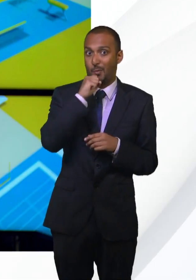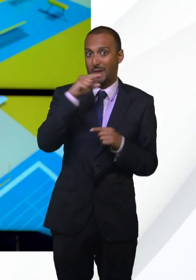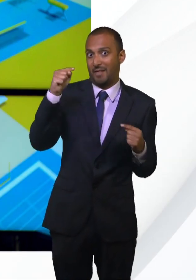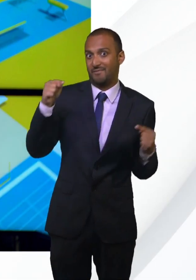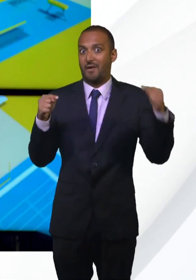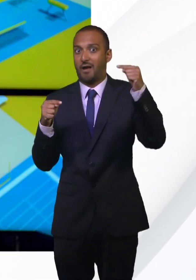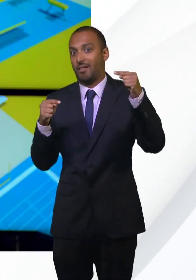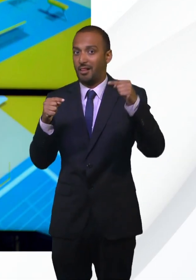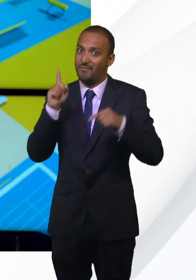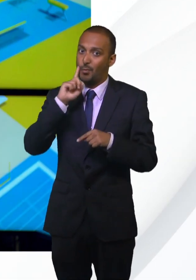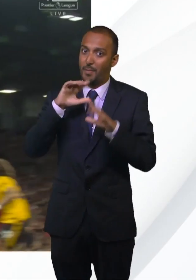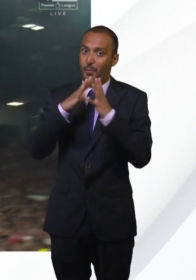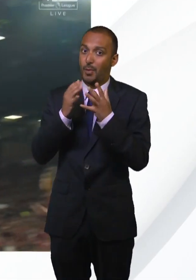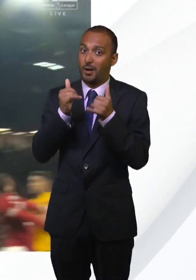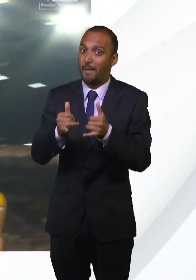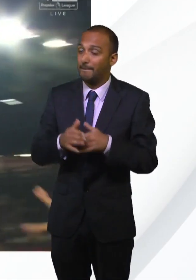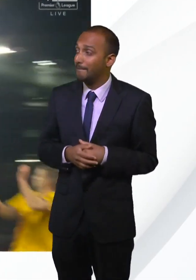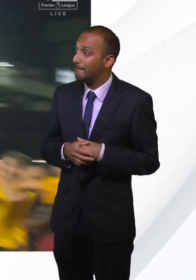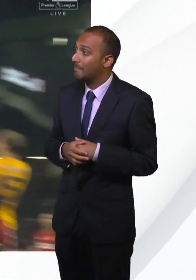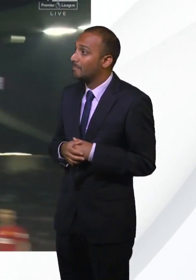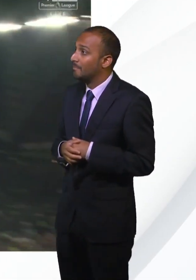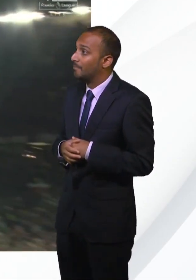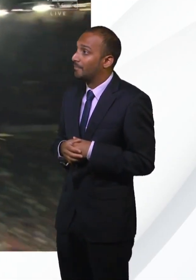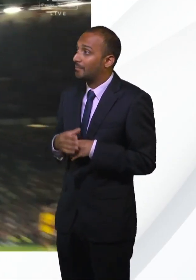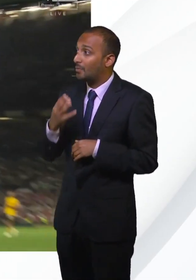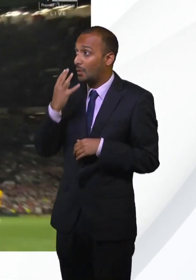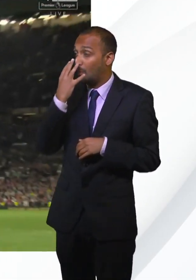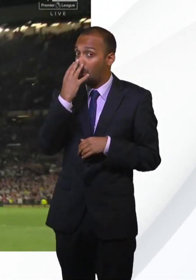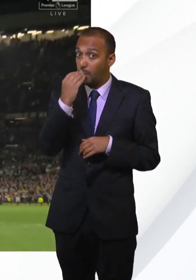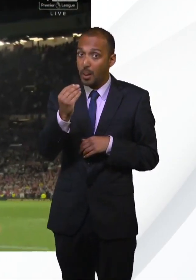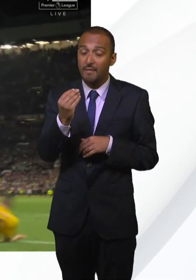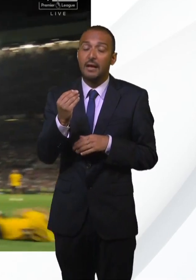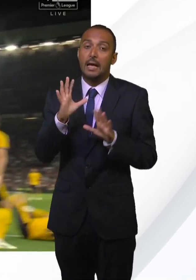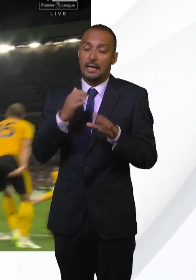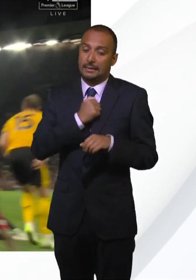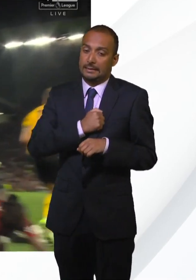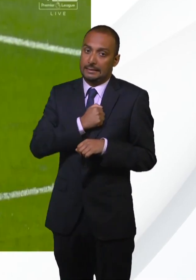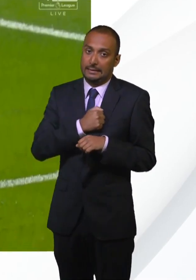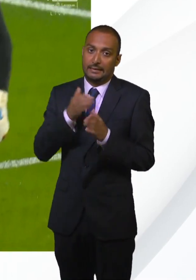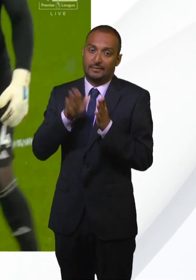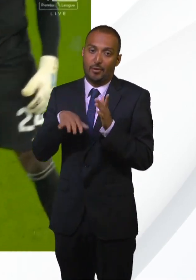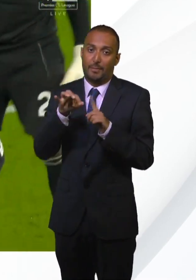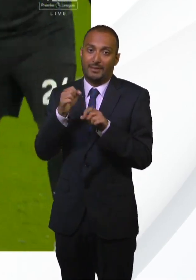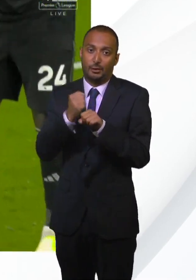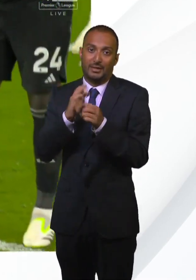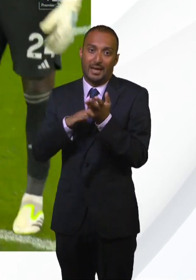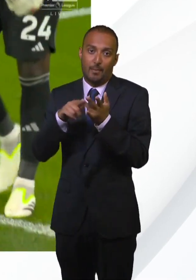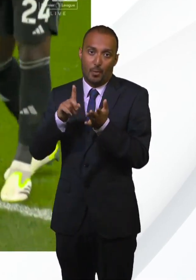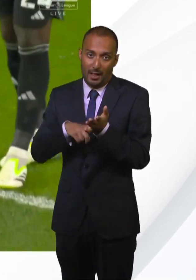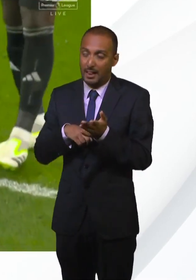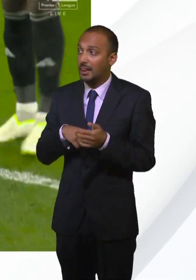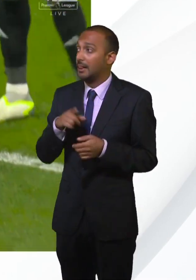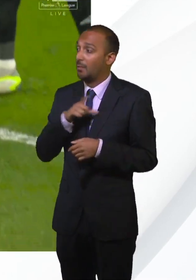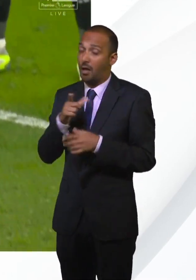And coming up on BBC News, Wolves receive an apology from the PGMOL after they were denied a cleared late penalty in their defeat at